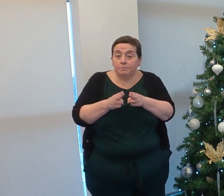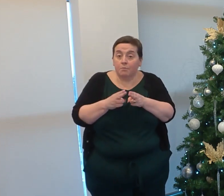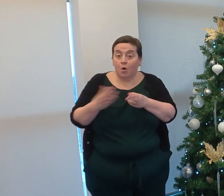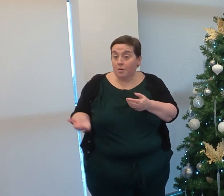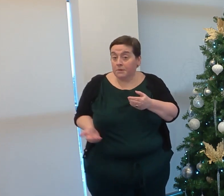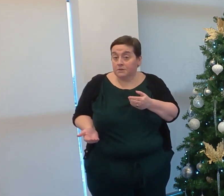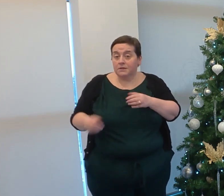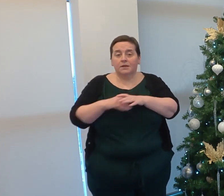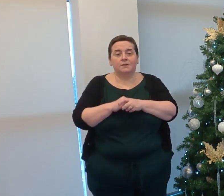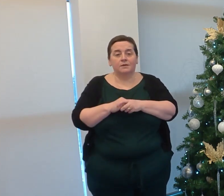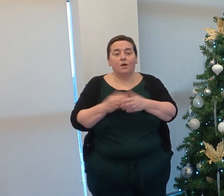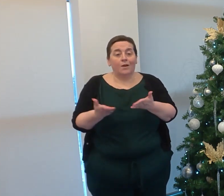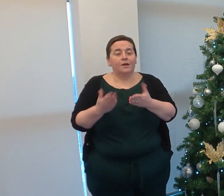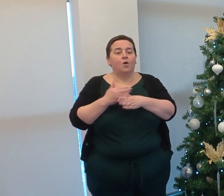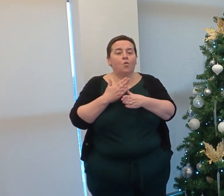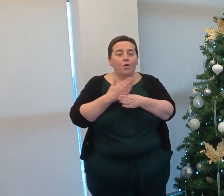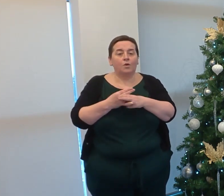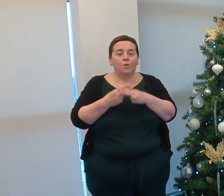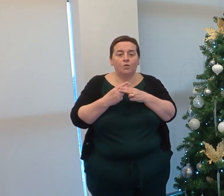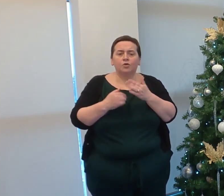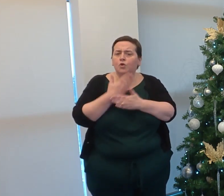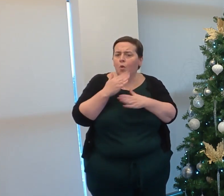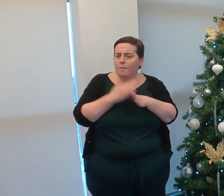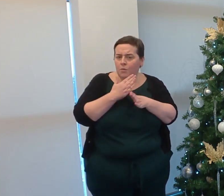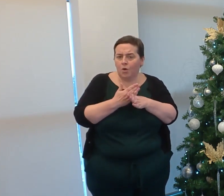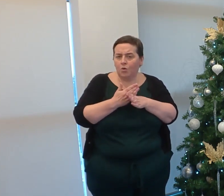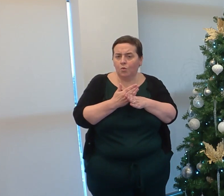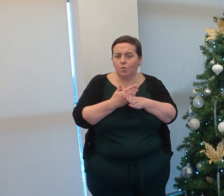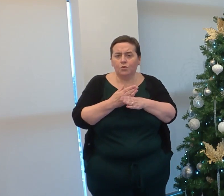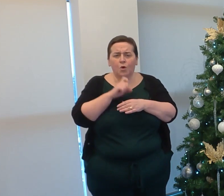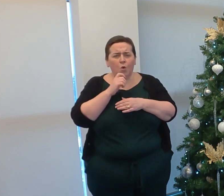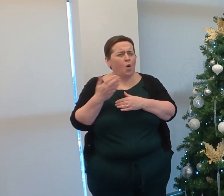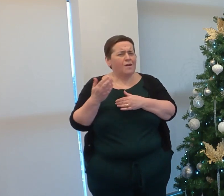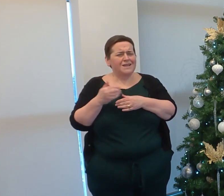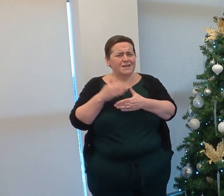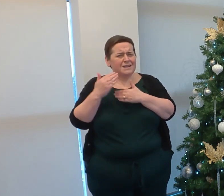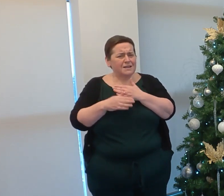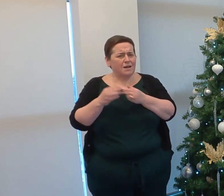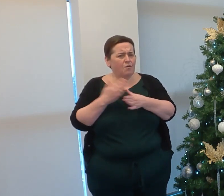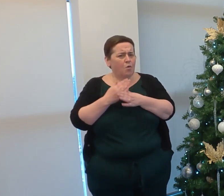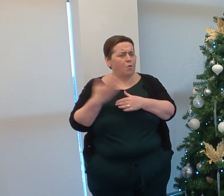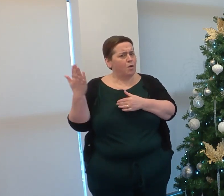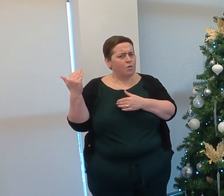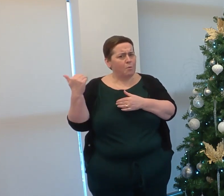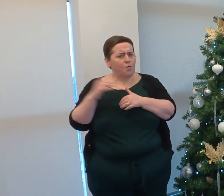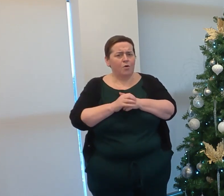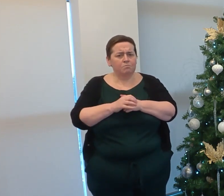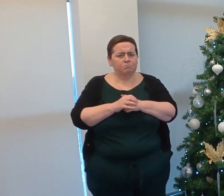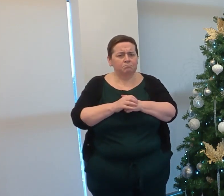smaller businesses, we are now working with new employers who had never worked with a college before.